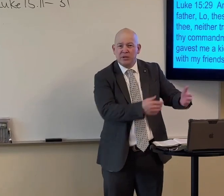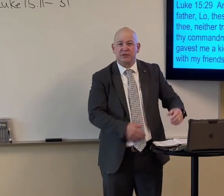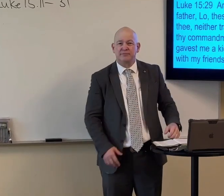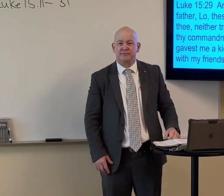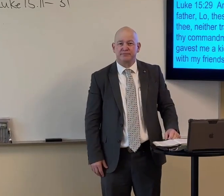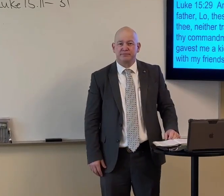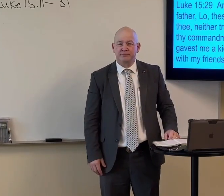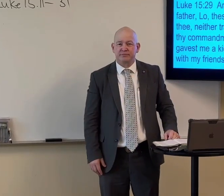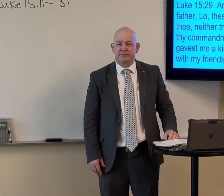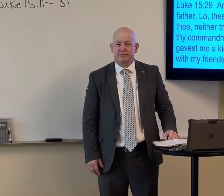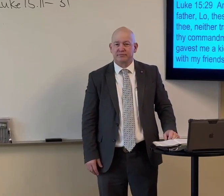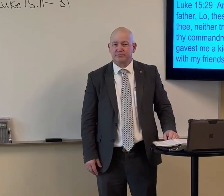What was his problem?